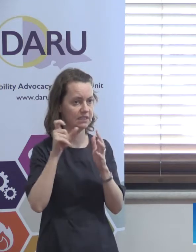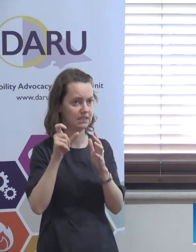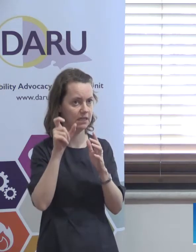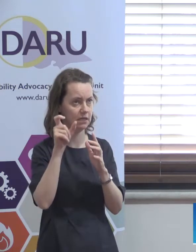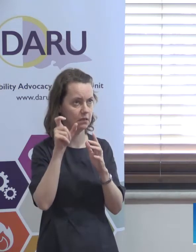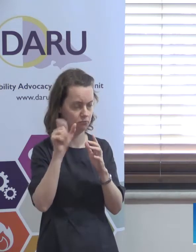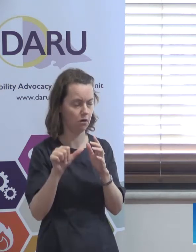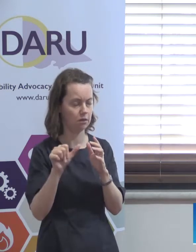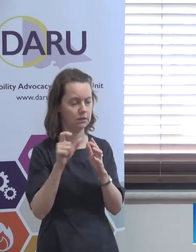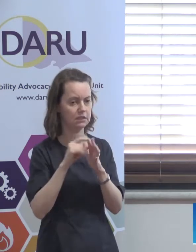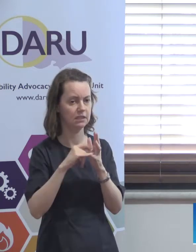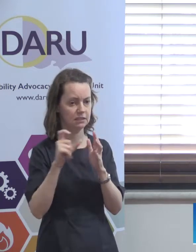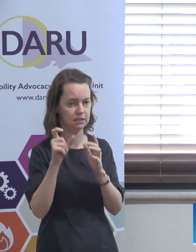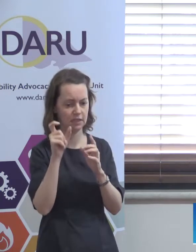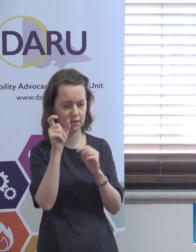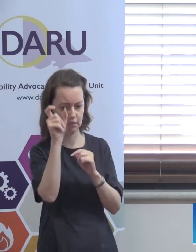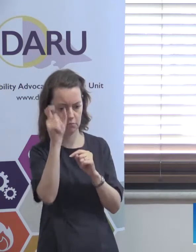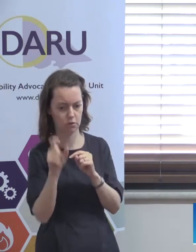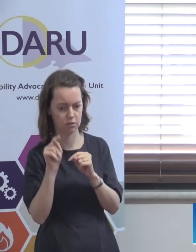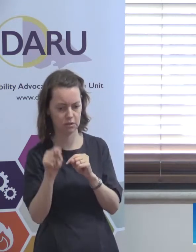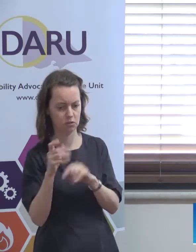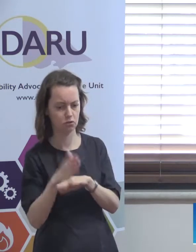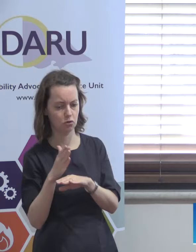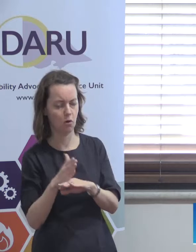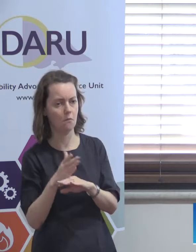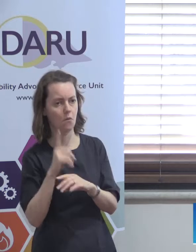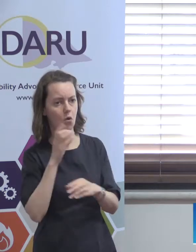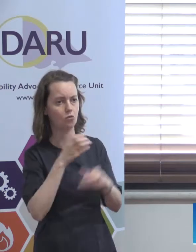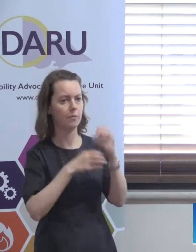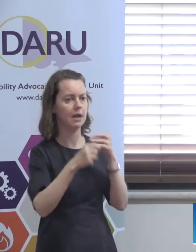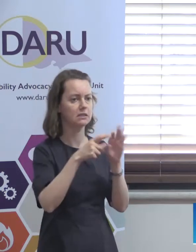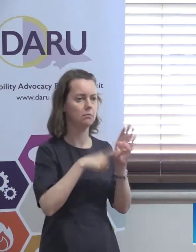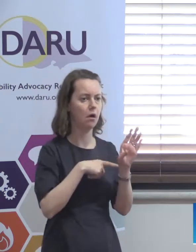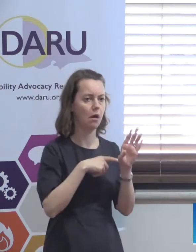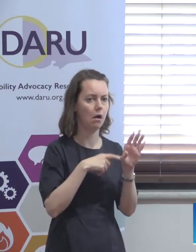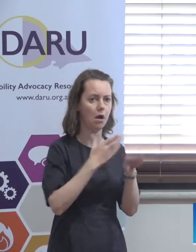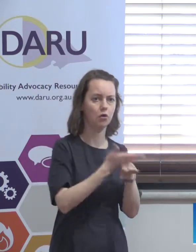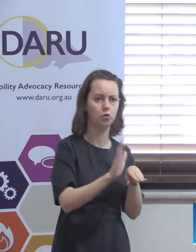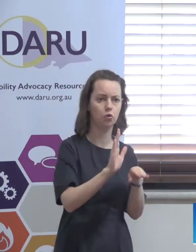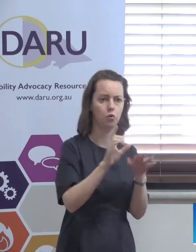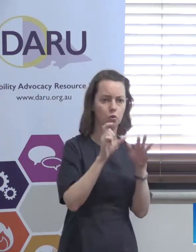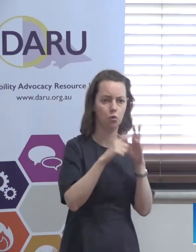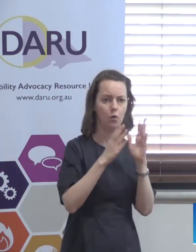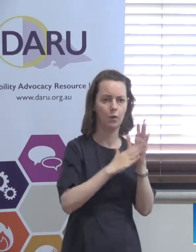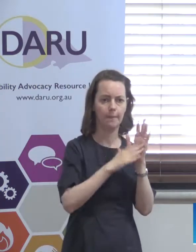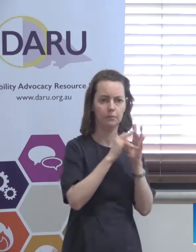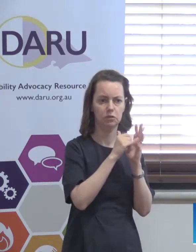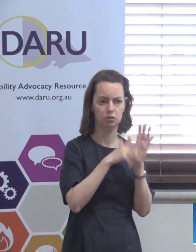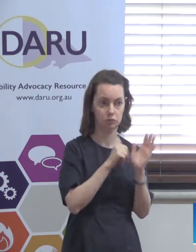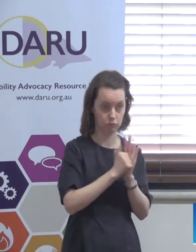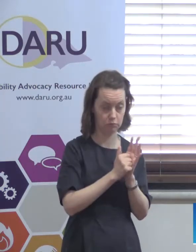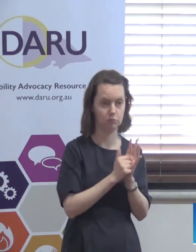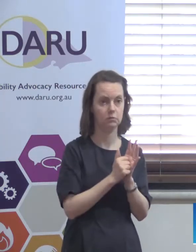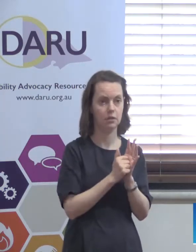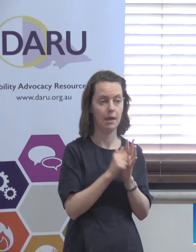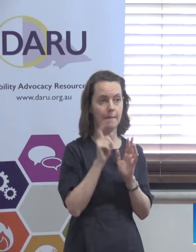Disability Services Commission, that's the name of it, the functions that that does will be replaced by the functions of this new commission. but so in